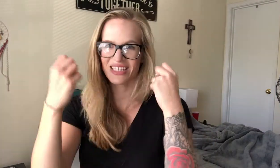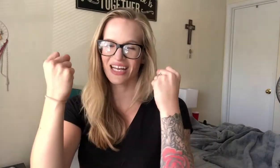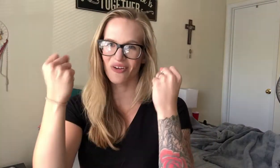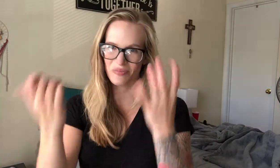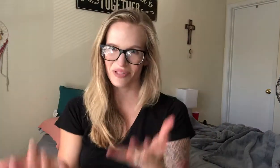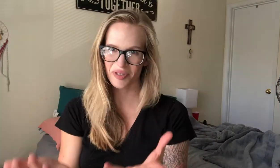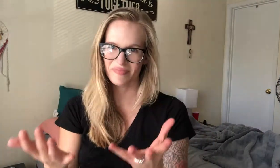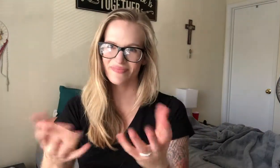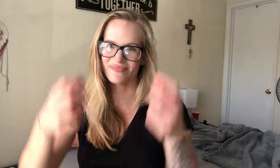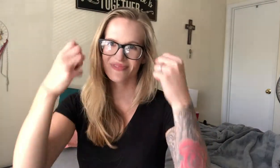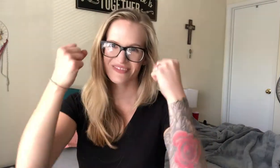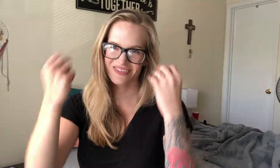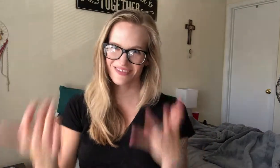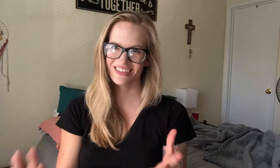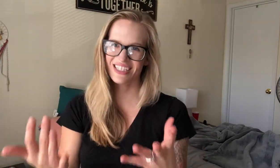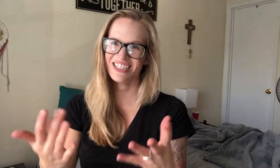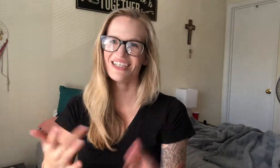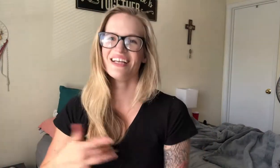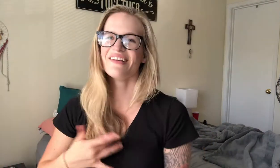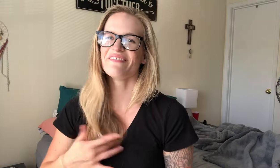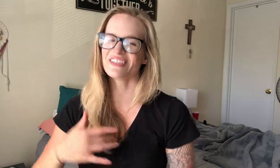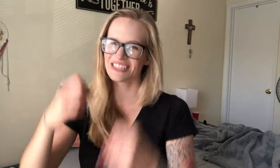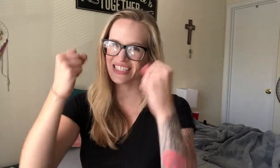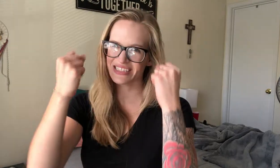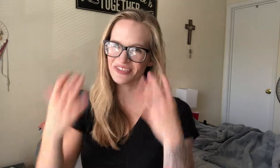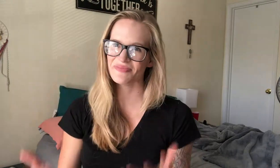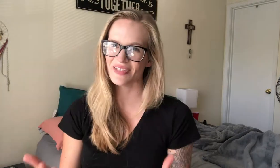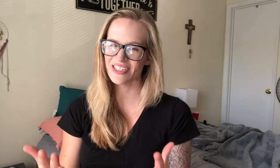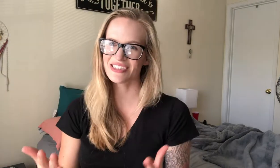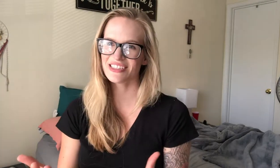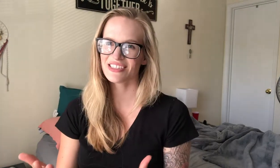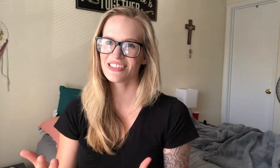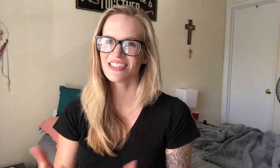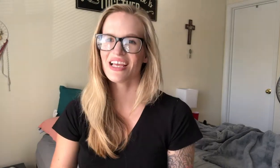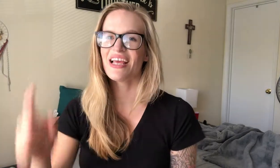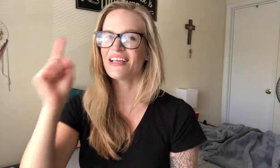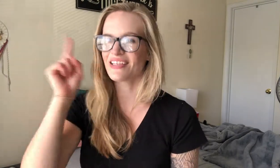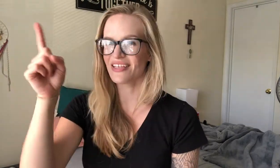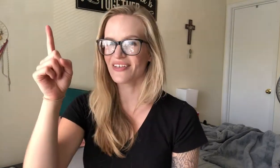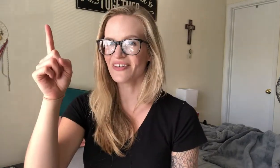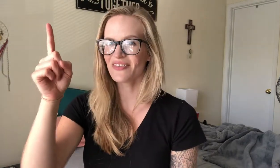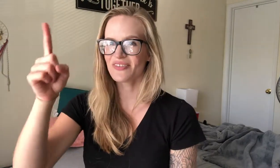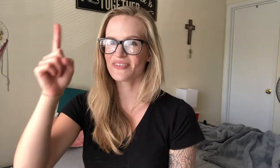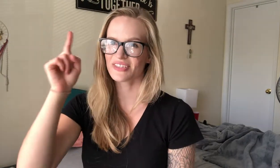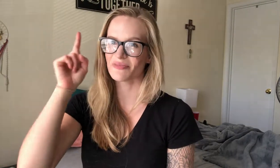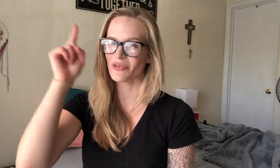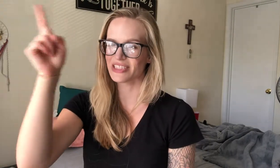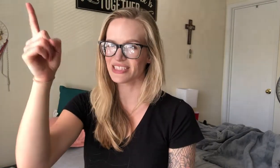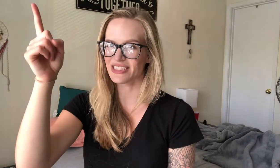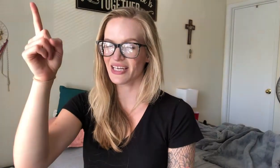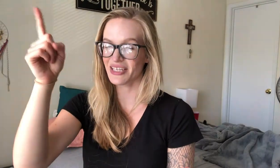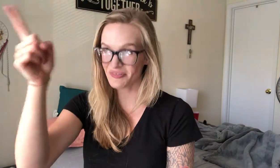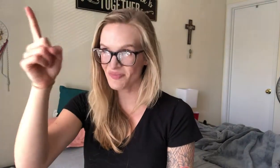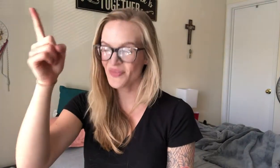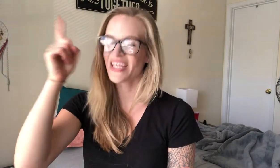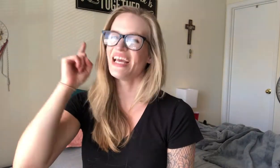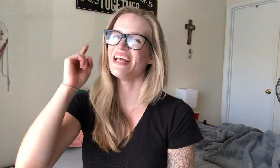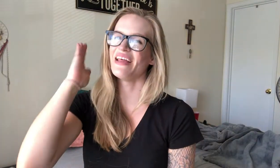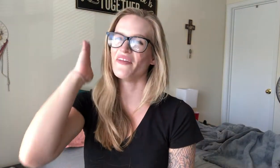And open them up. Feels like too much. Heel. So point to him. And then